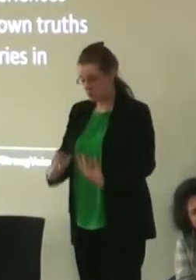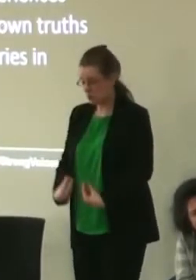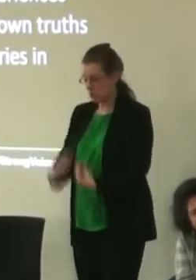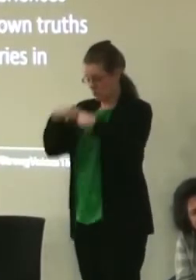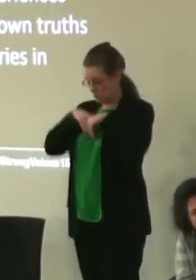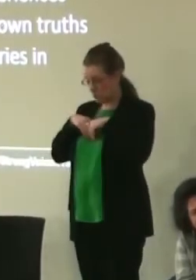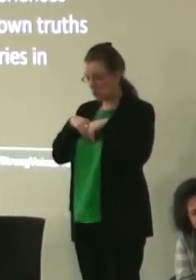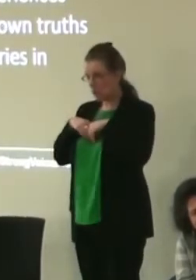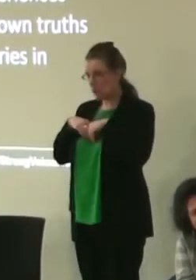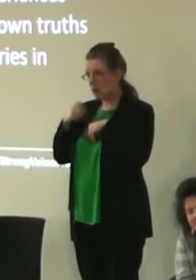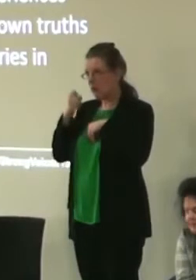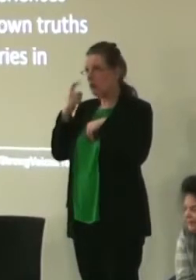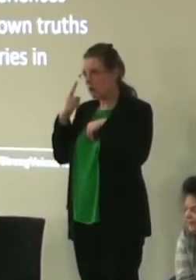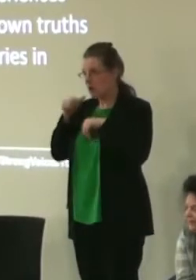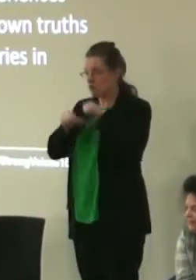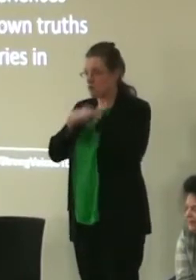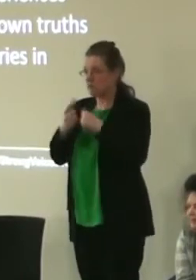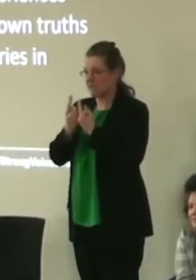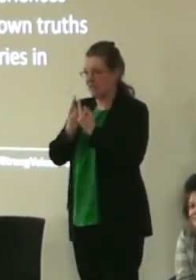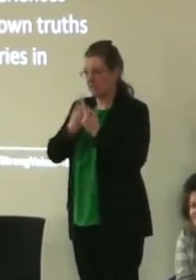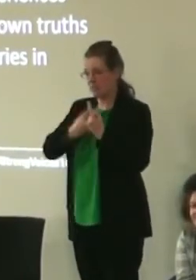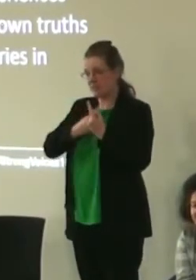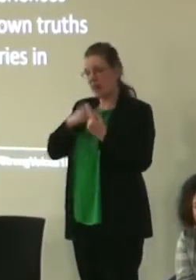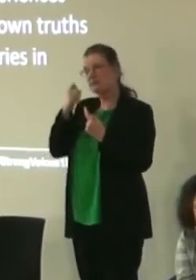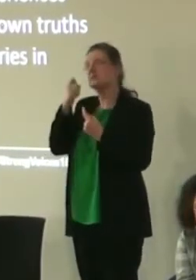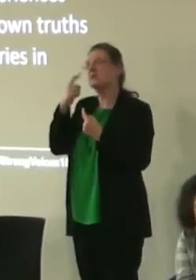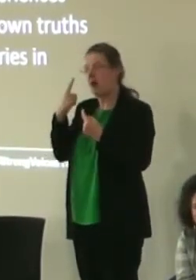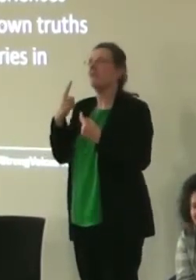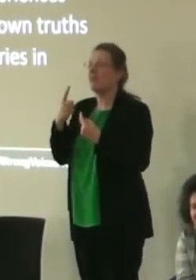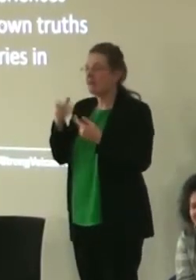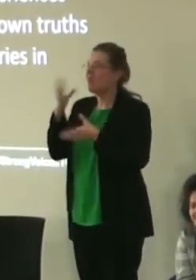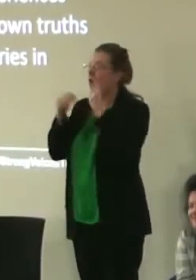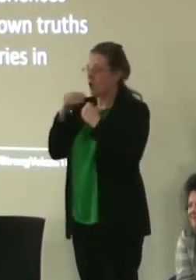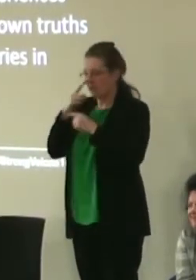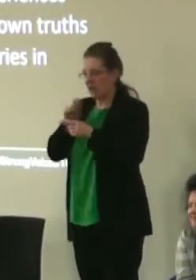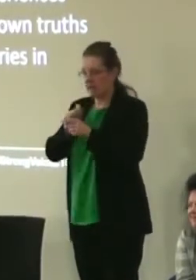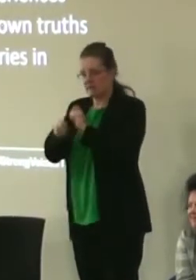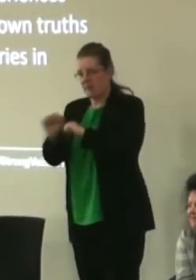themselves? It's just a thought. I don't know the answer. Thank you.